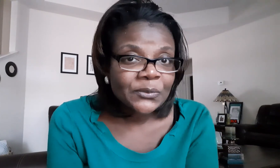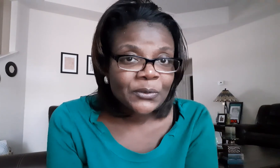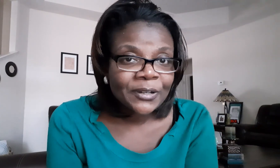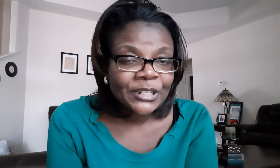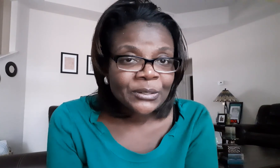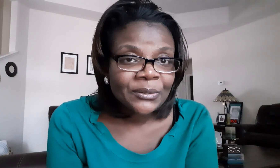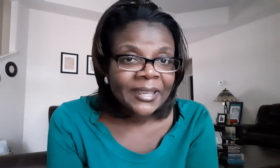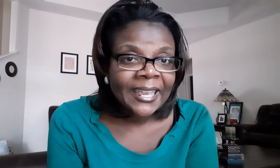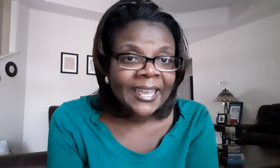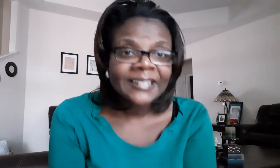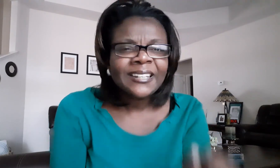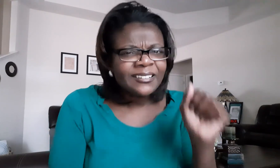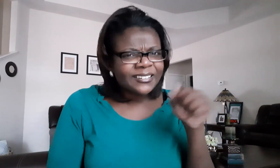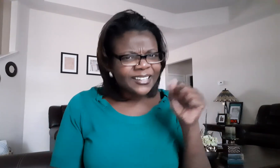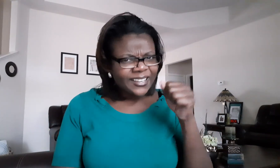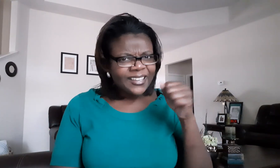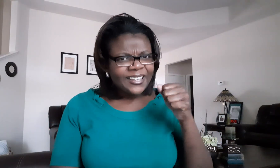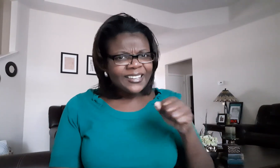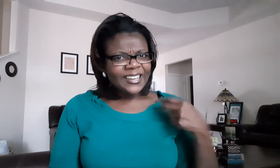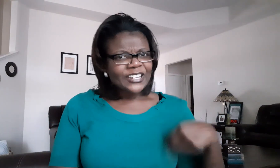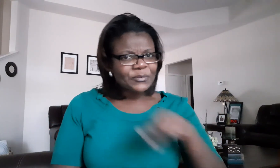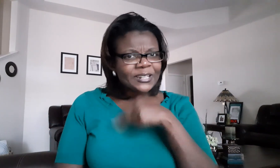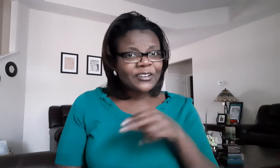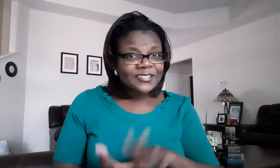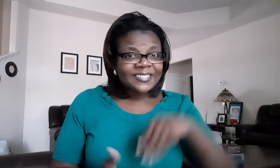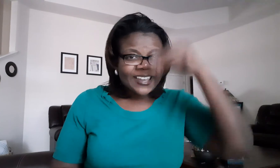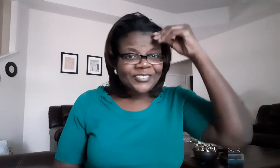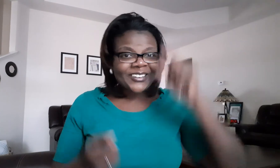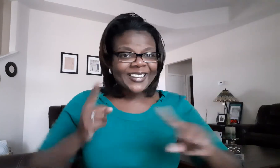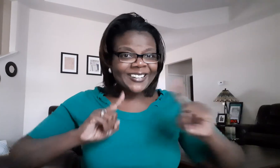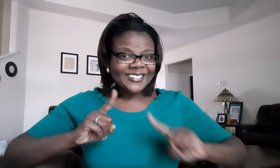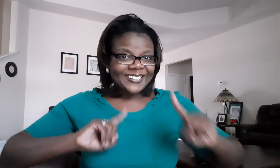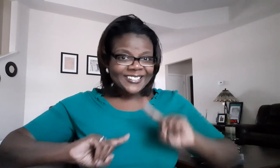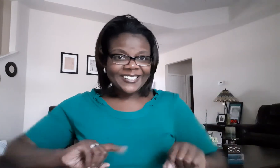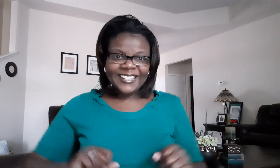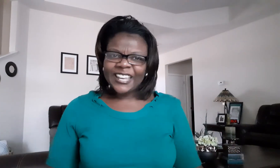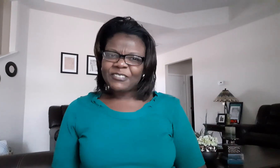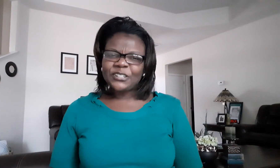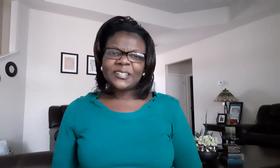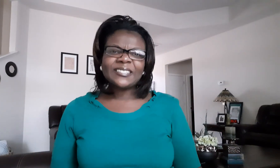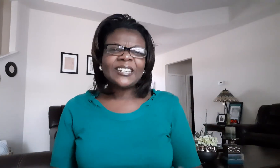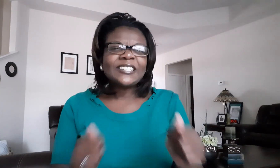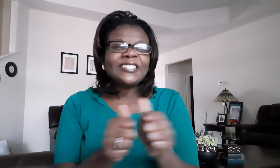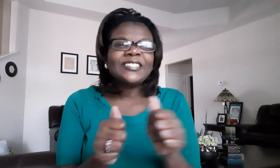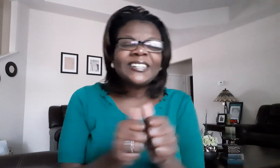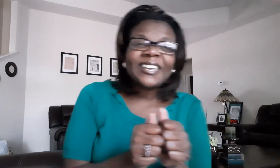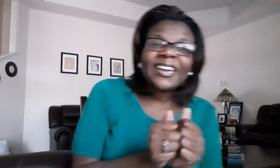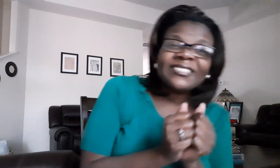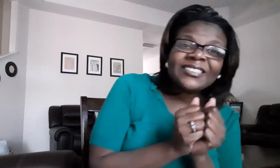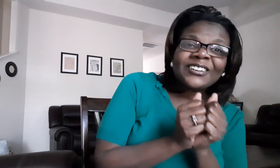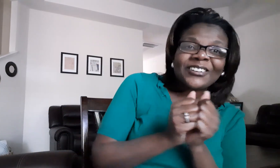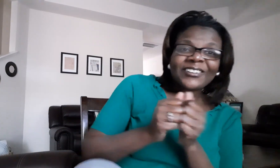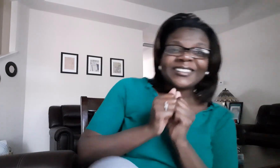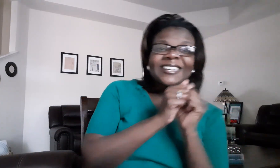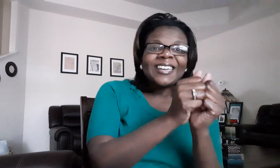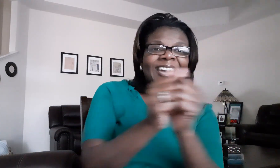for you and you look yes we learned sign right yeah we're doing this thing together yes